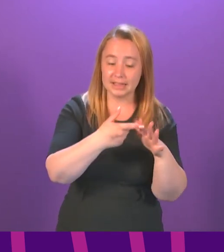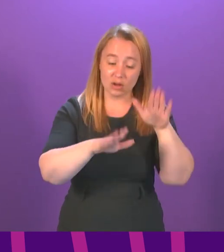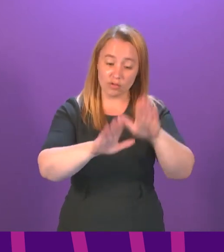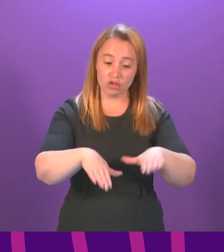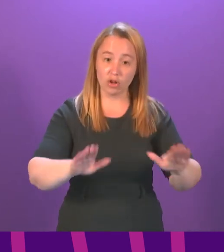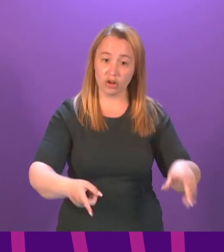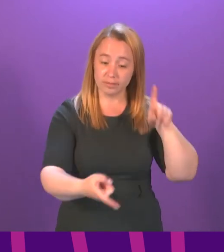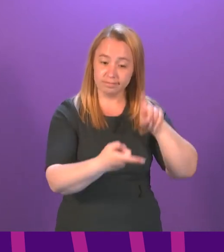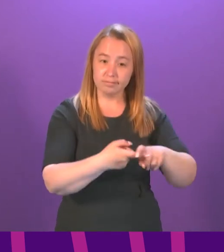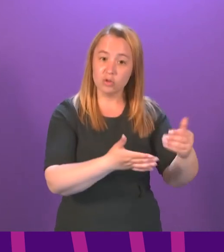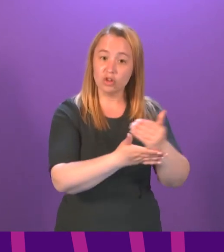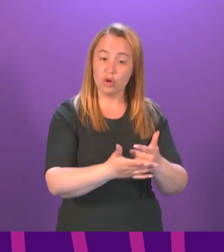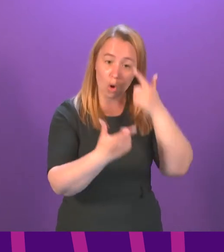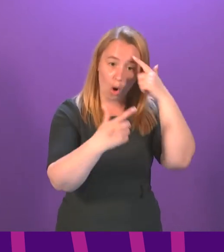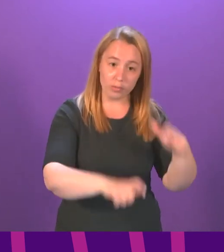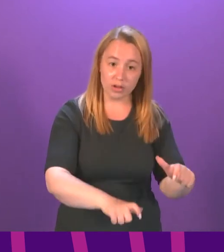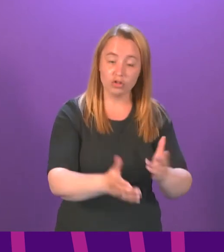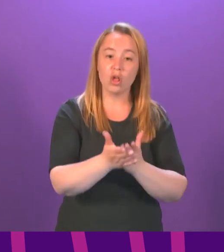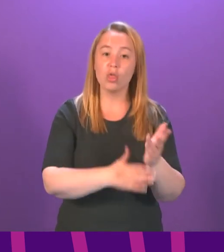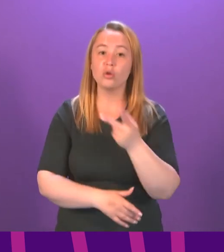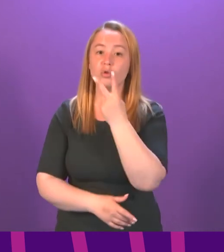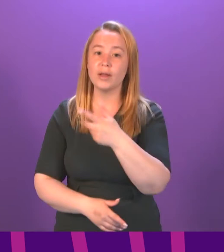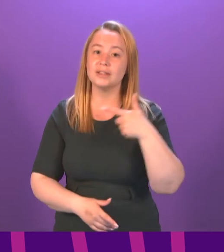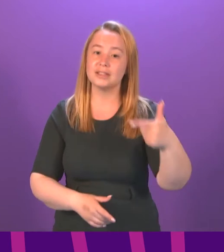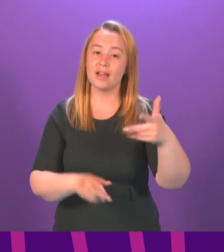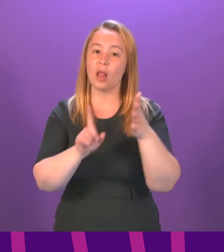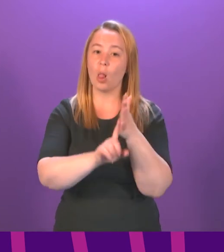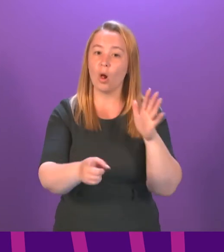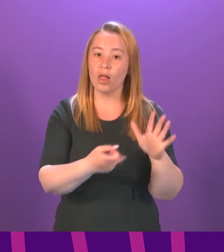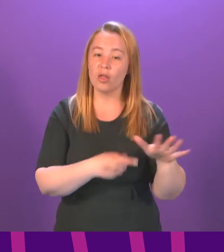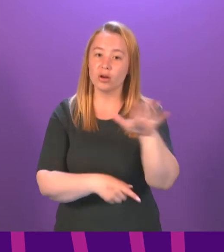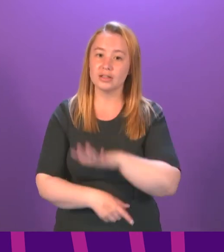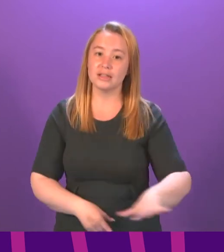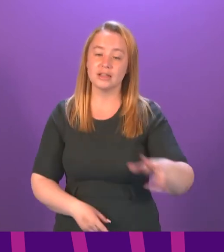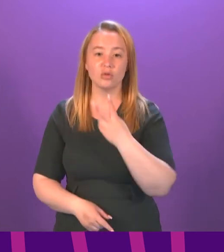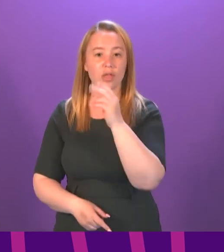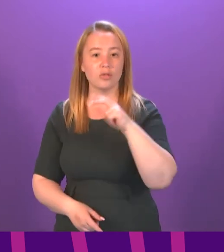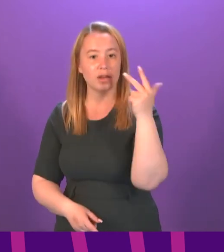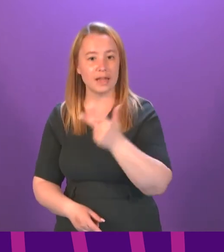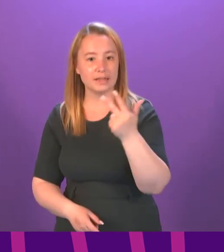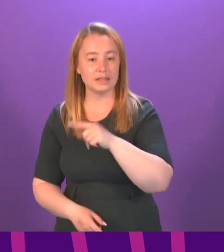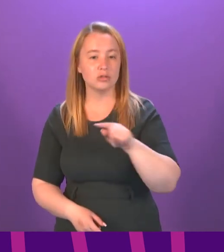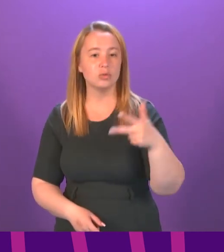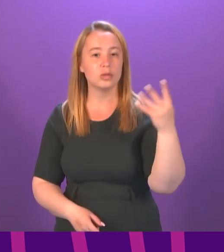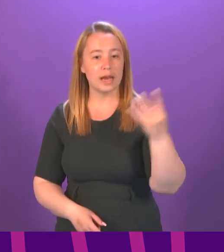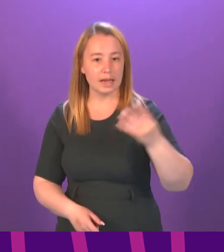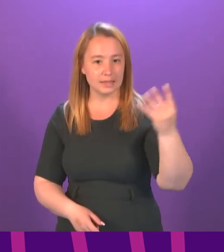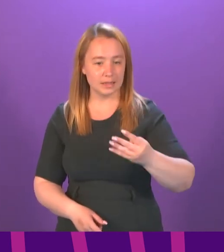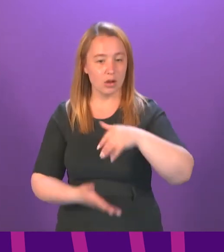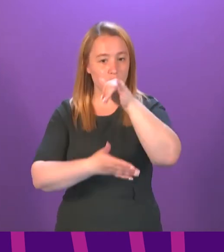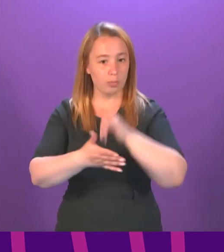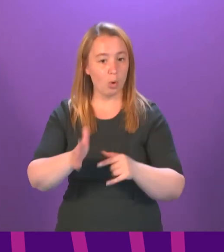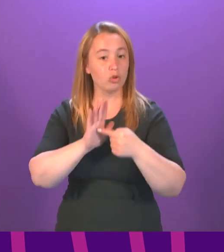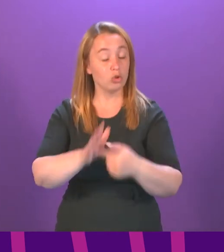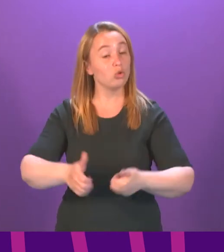accommodation across 27 local authorities in Scotland during 2018 and 2019. The report also highlights